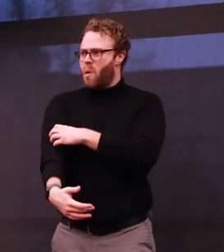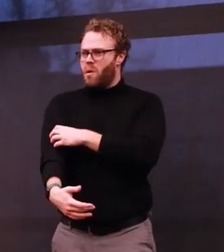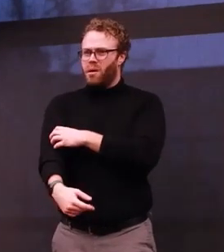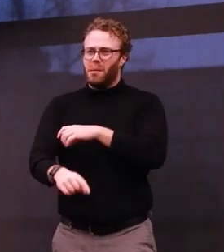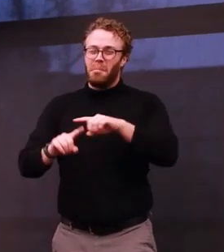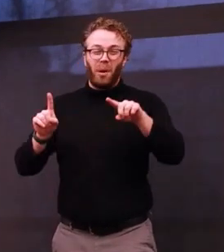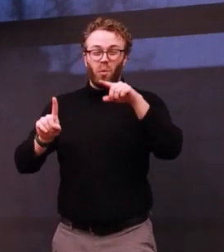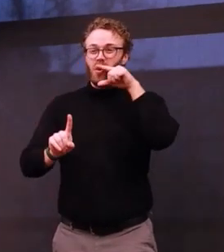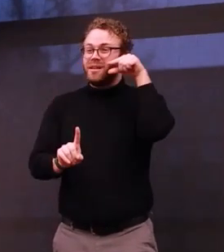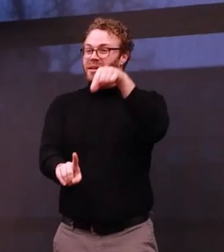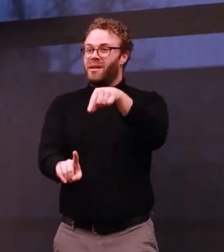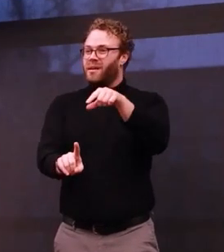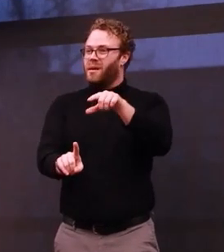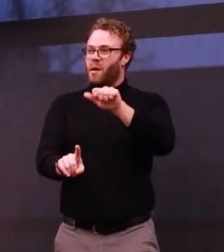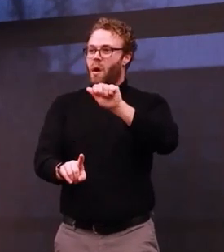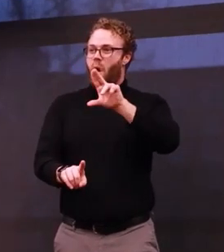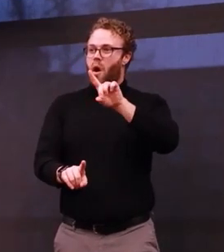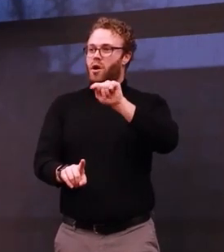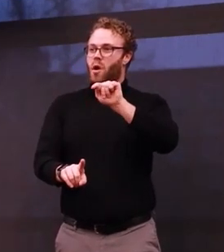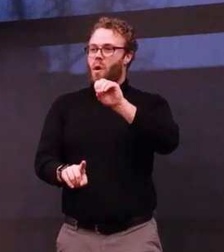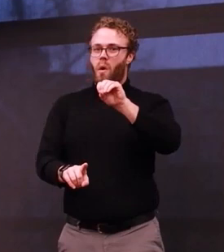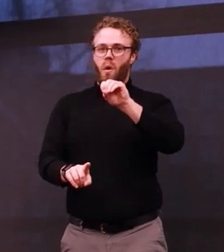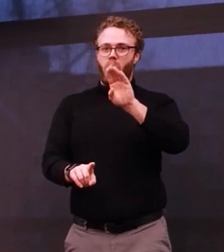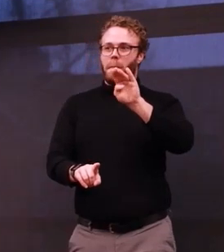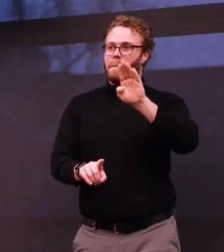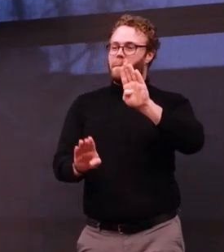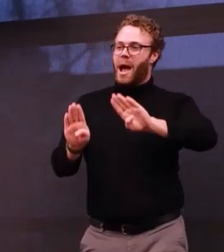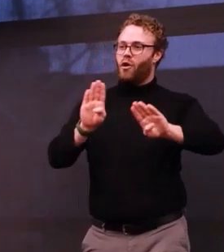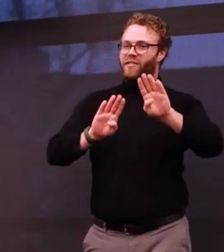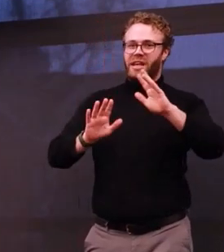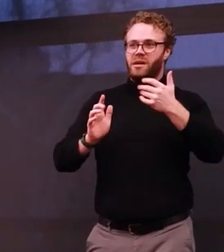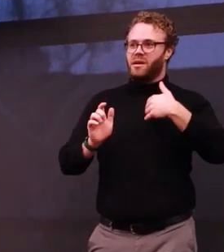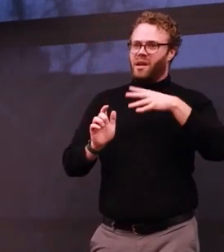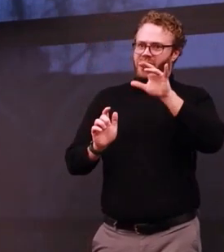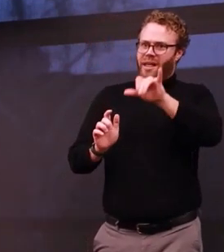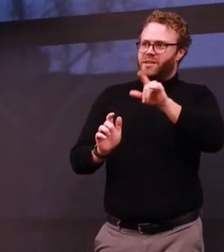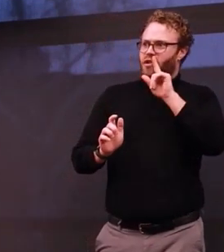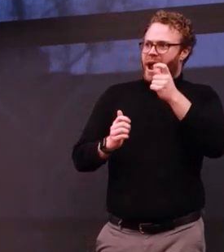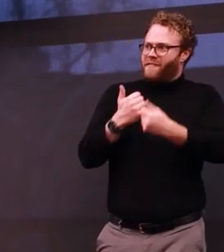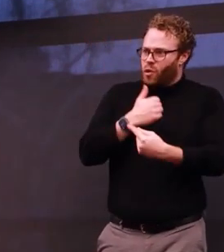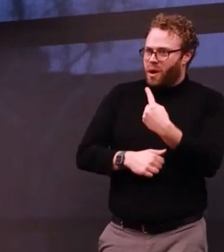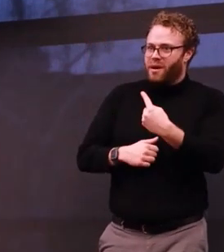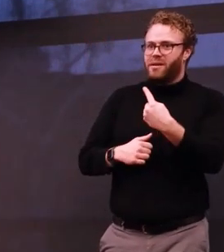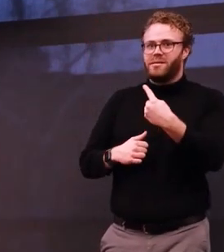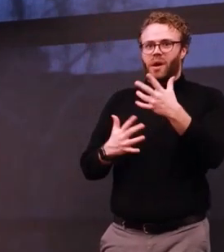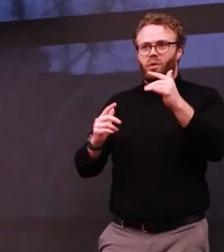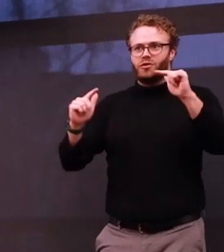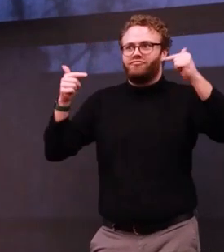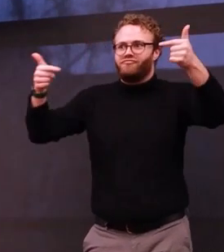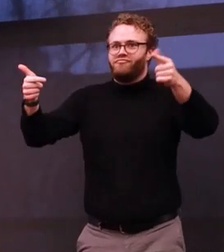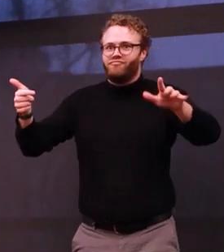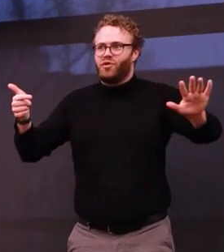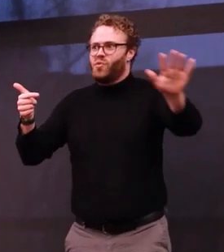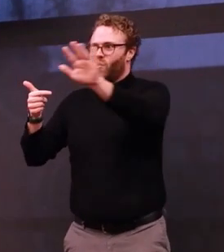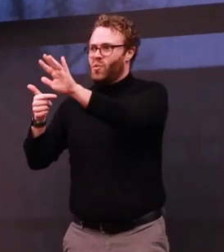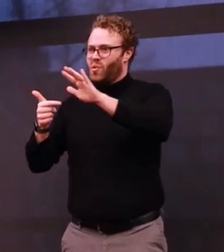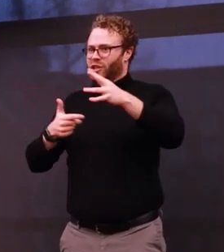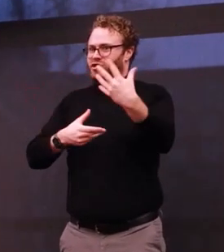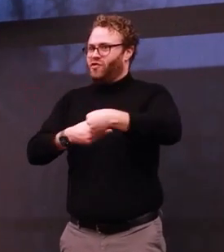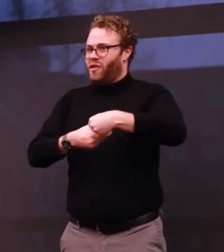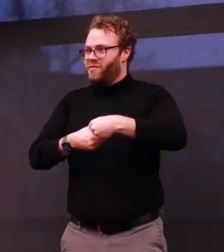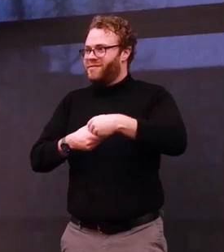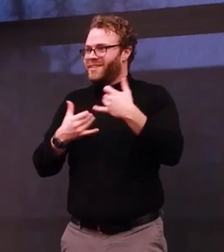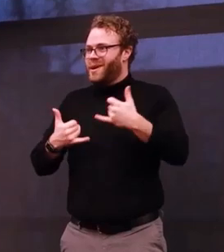their narrative. So, I would like to help you all use that tool today. And here's where we move into the fun interactive portion,